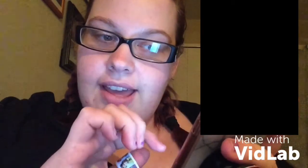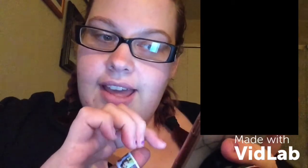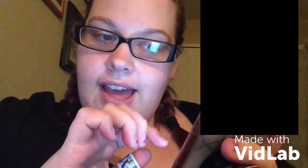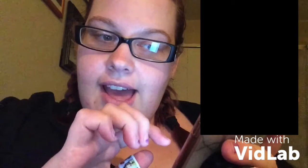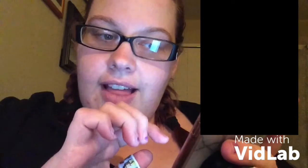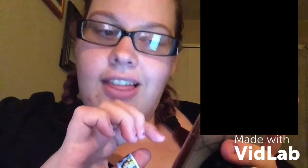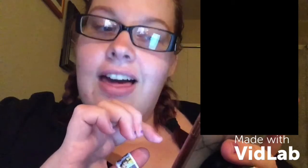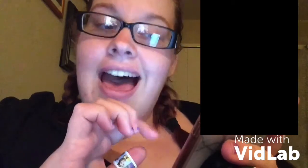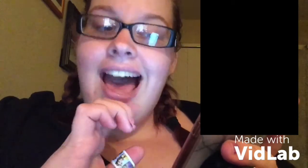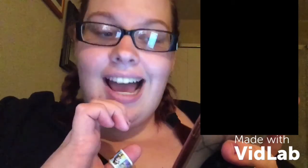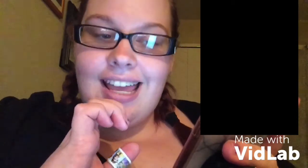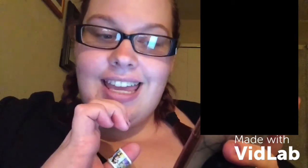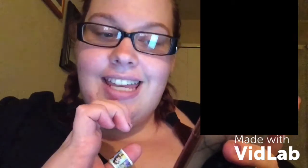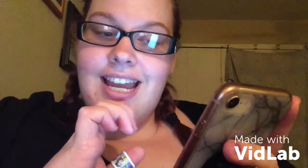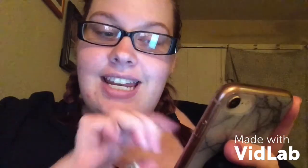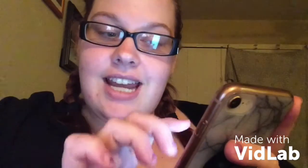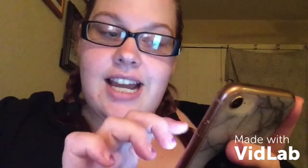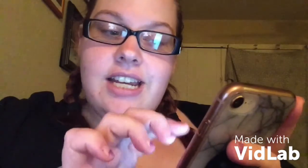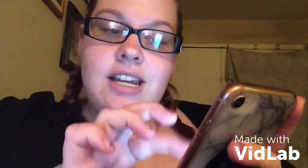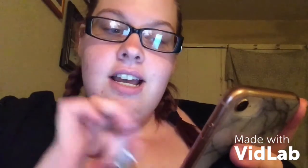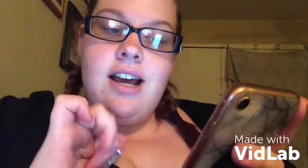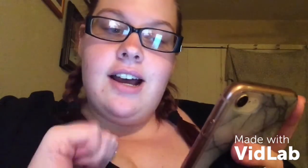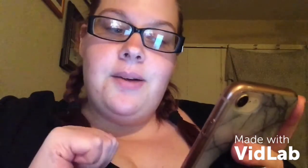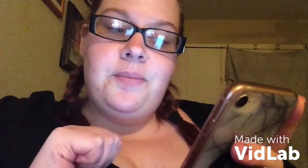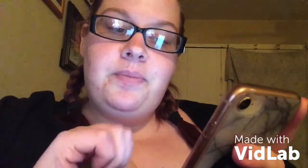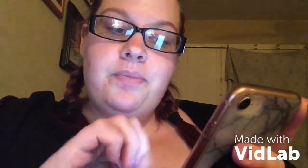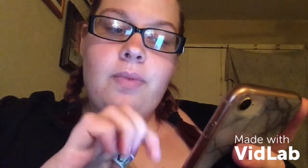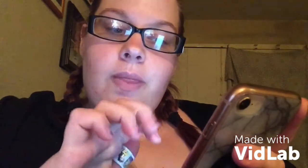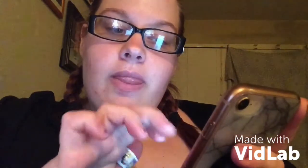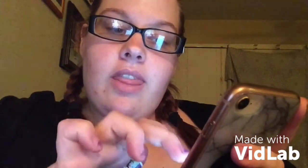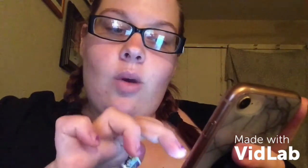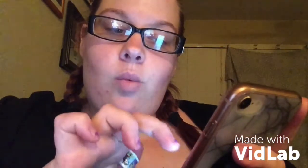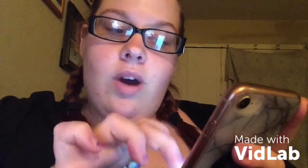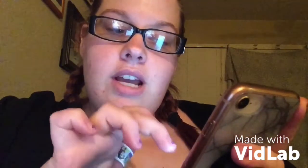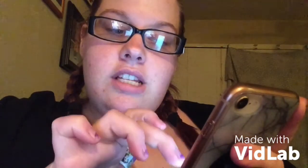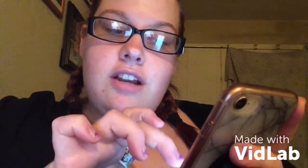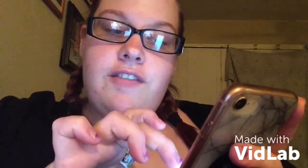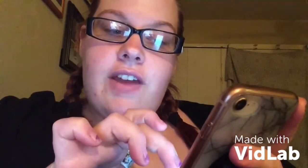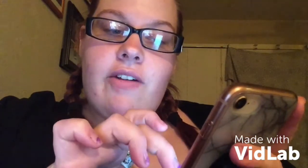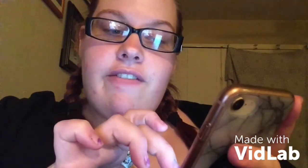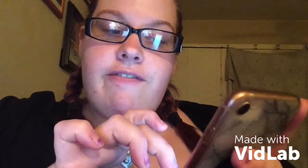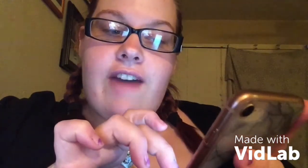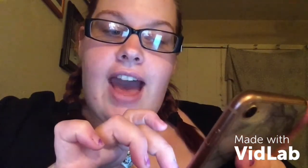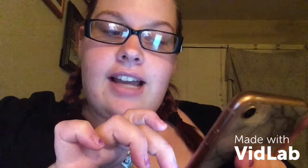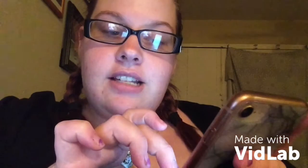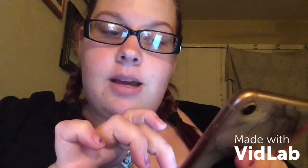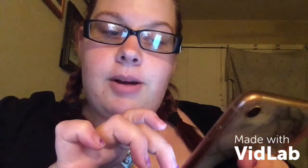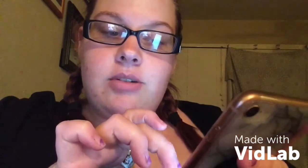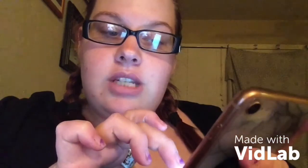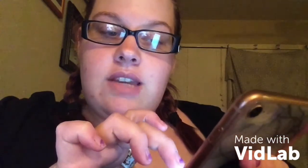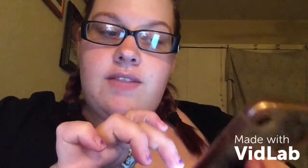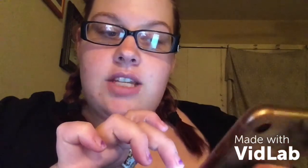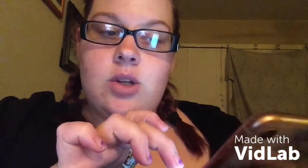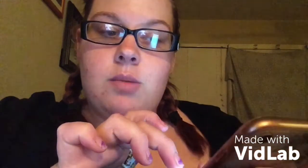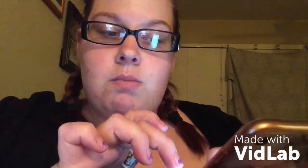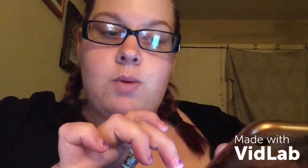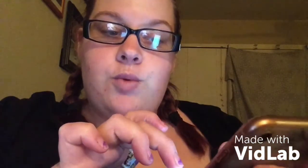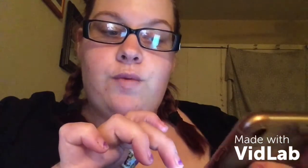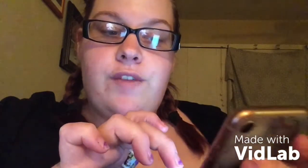-L-I-E-99. Um, what is your favorite fact about TVs or movies?